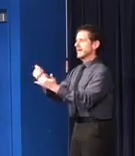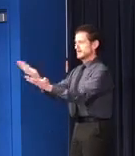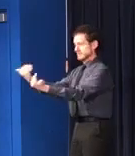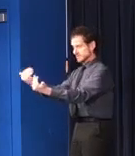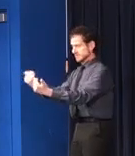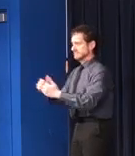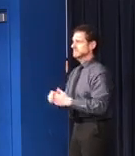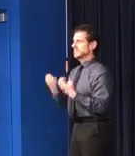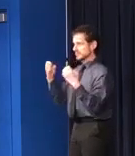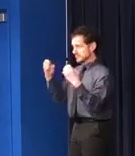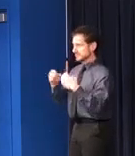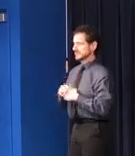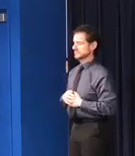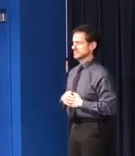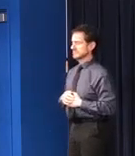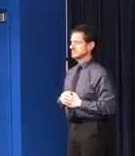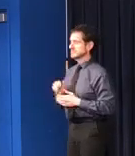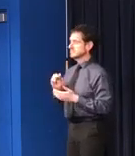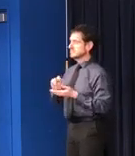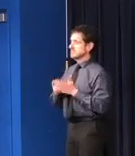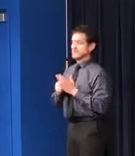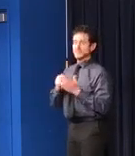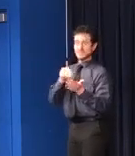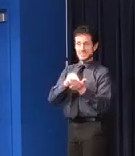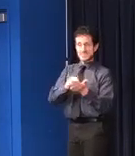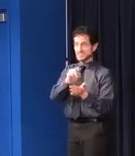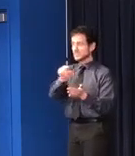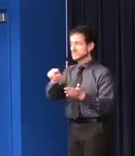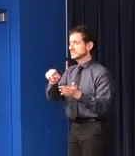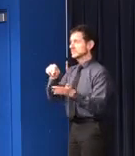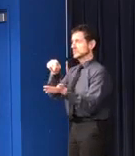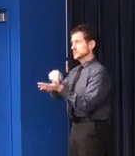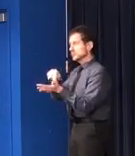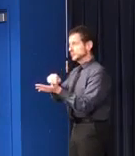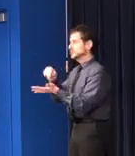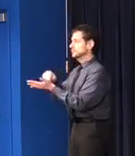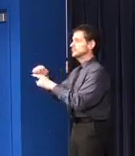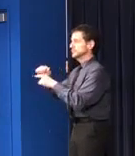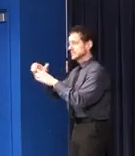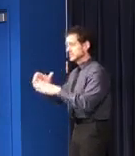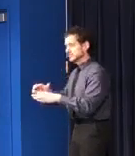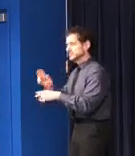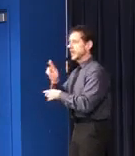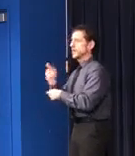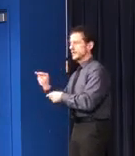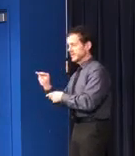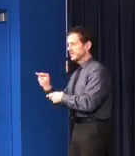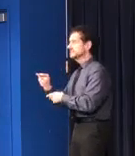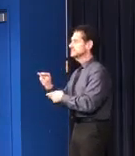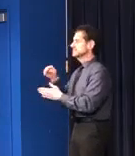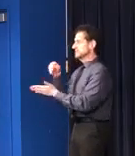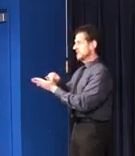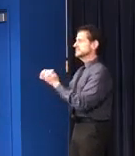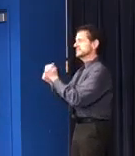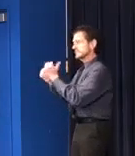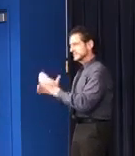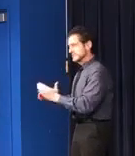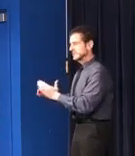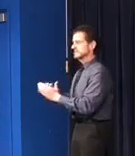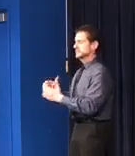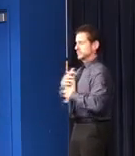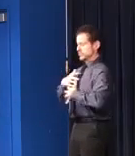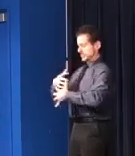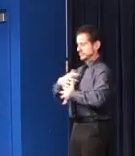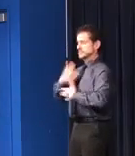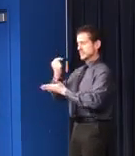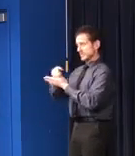This includes all physicians, nurse practitioners, registered nurses, physician's assistants, respiratory